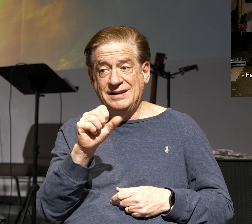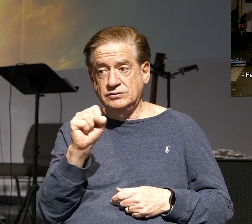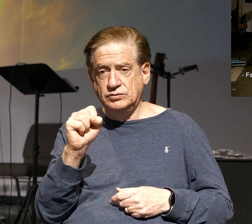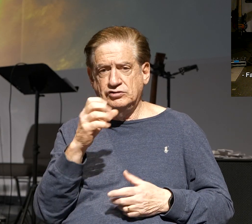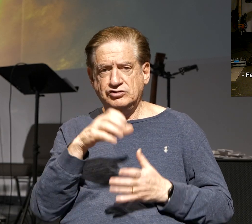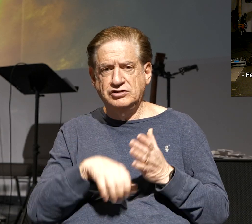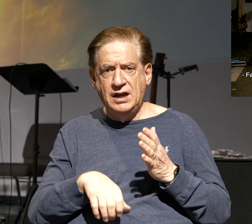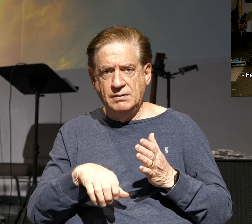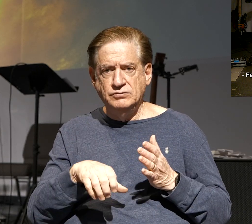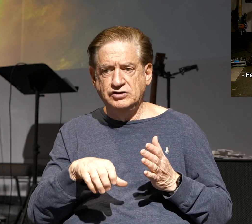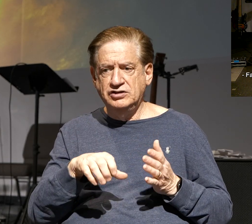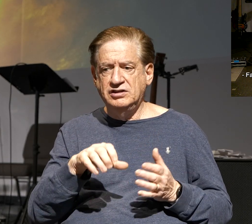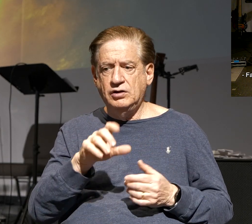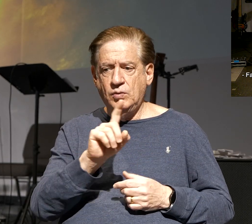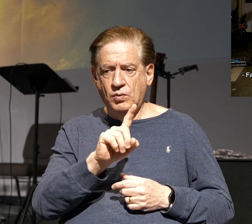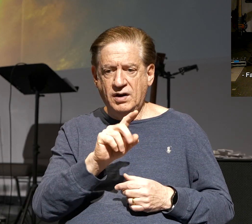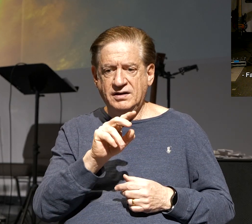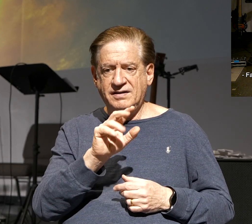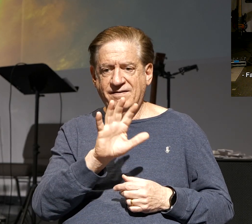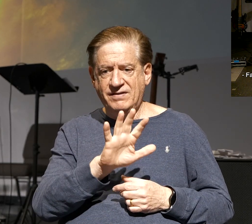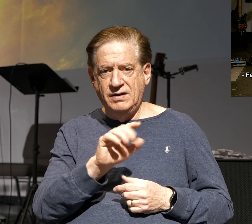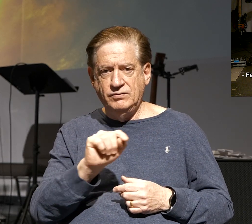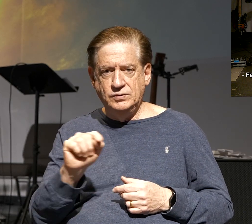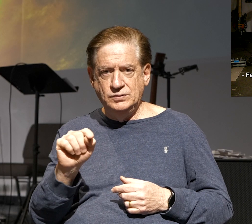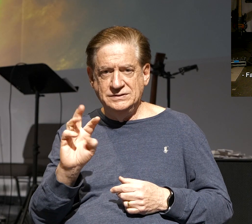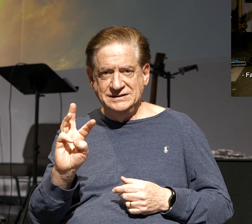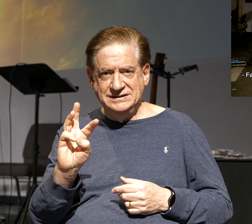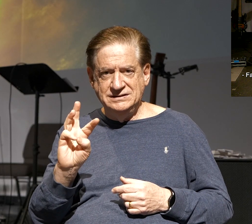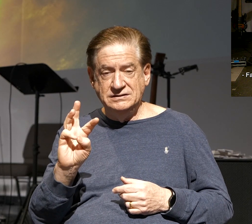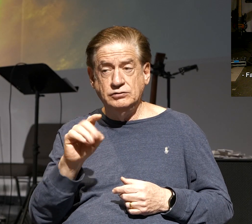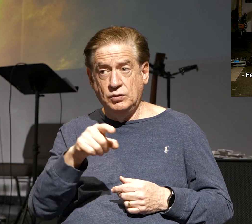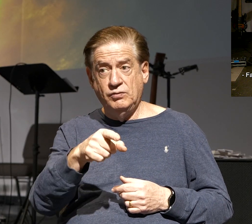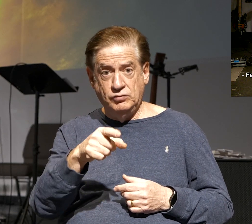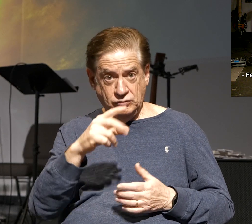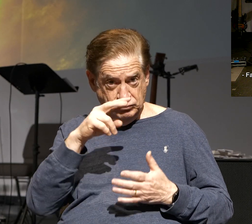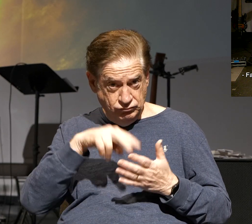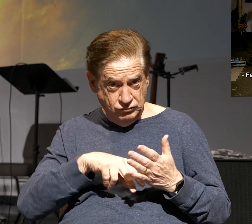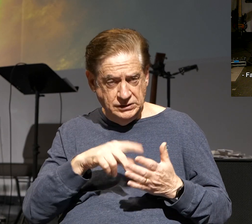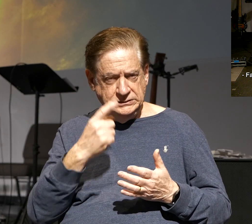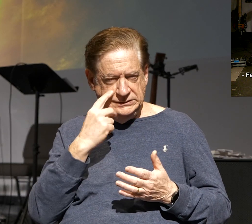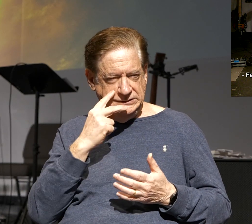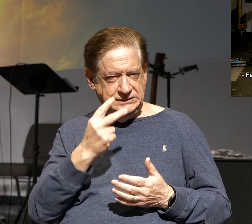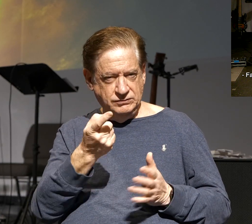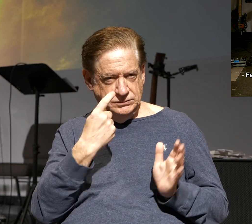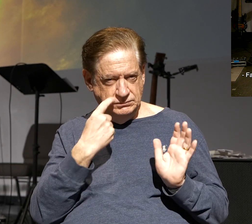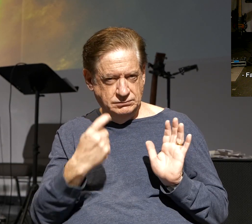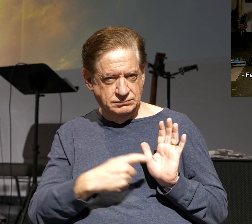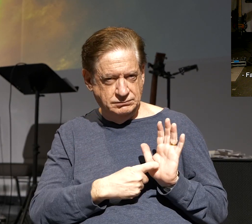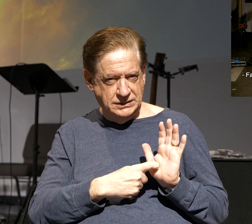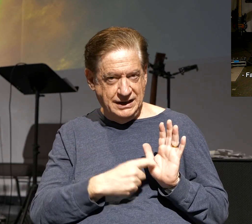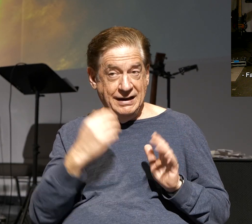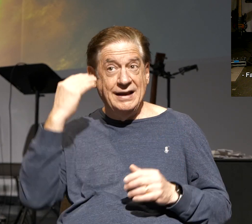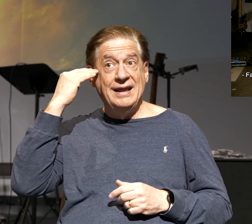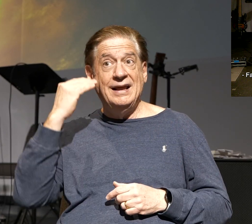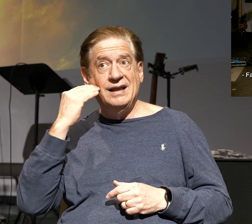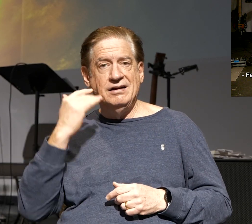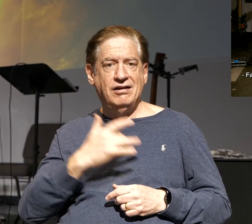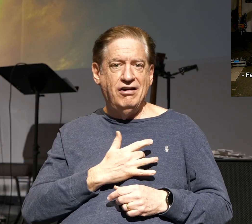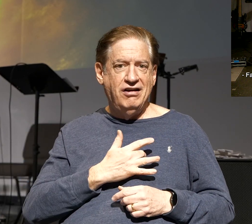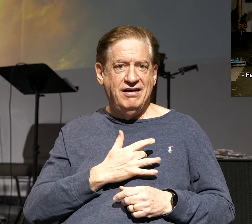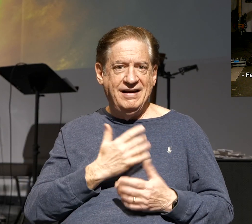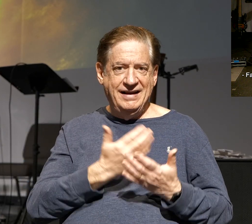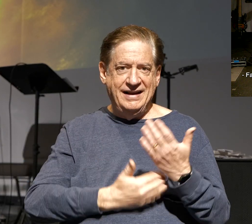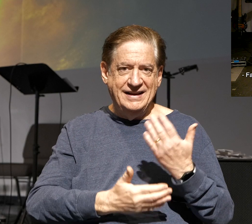1 verses 5 through 6. Now, let me read it. If you don't have your Bibles, you can listen and see if you can spot the head, heart, hands, the comprehension,